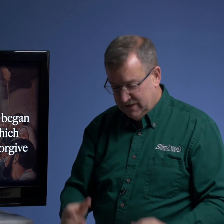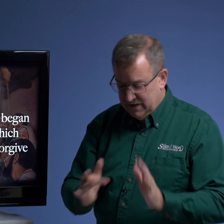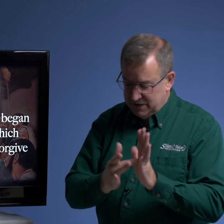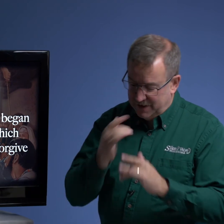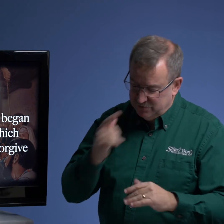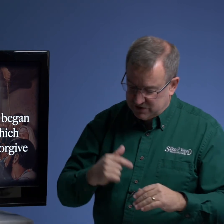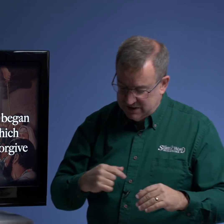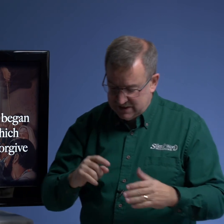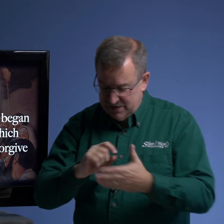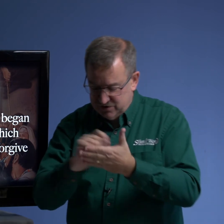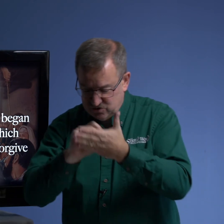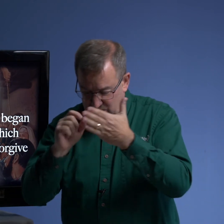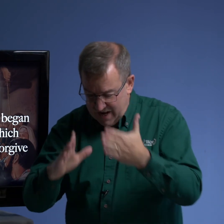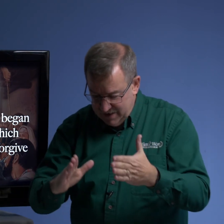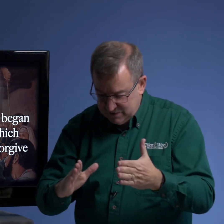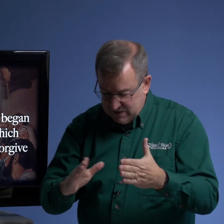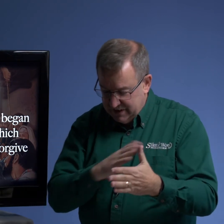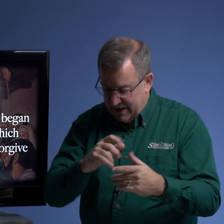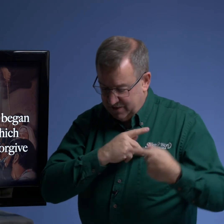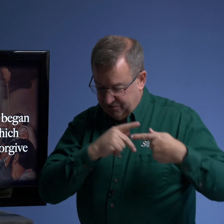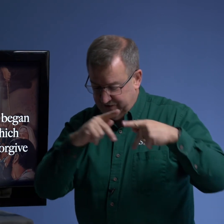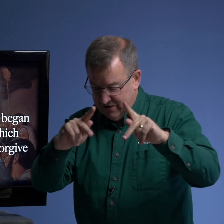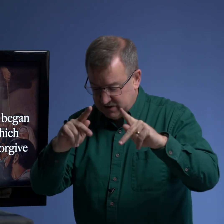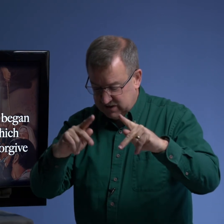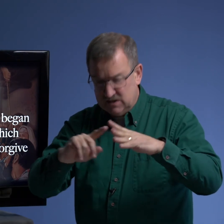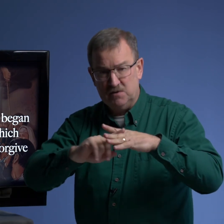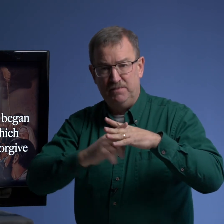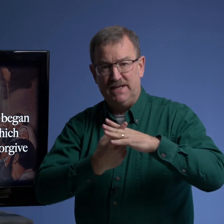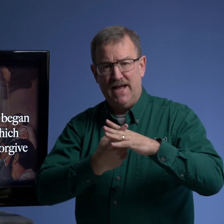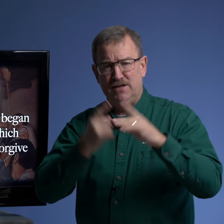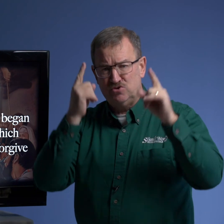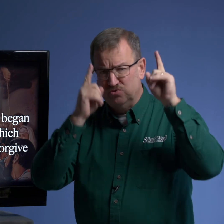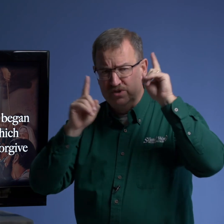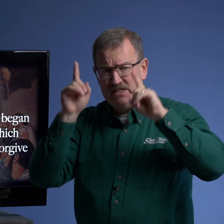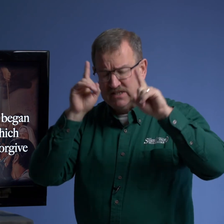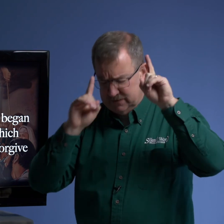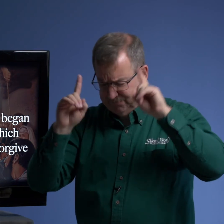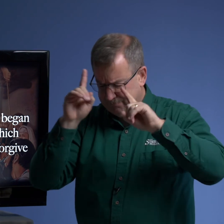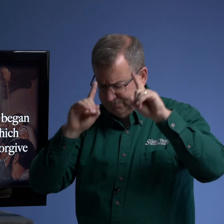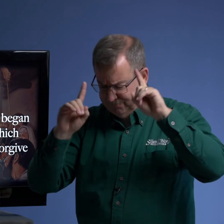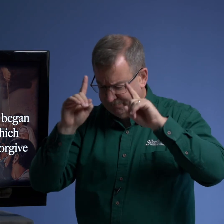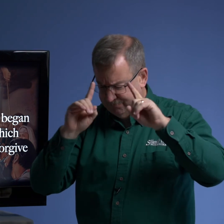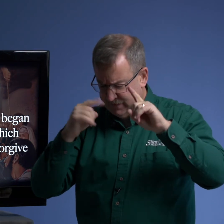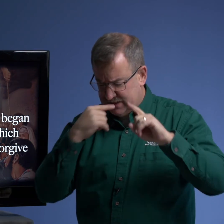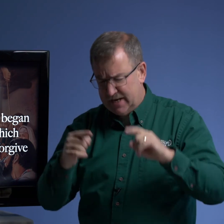the bible says and the scribes and the pharisees began to reason saying